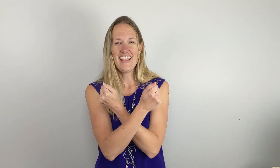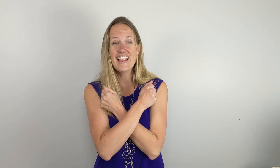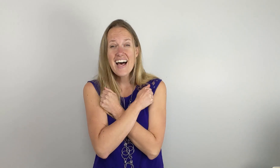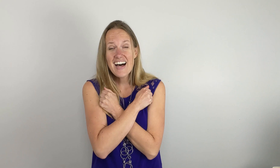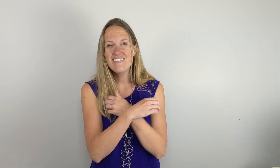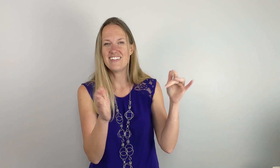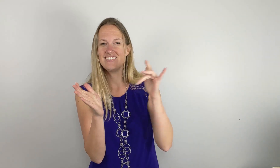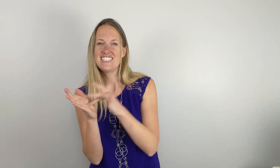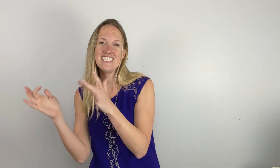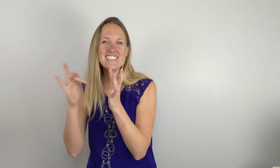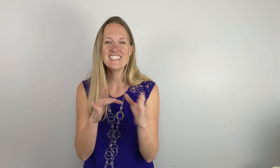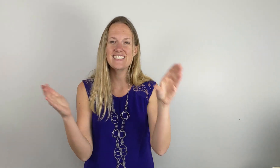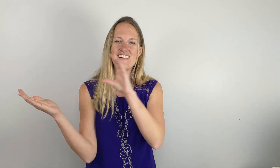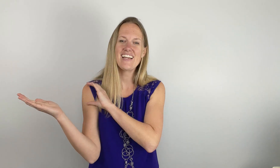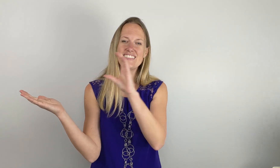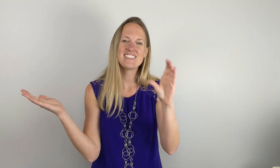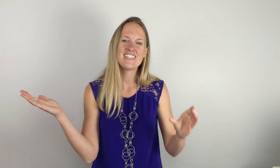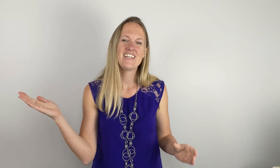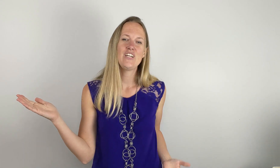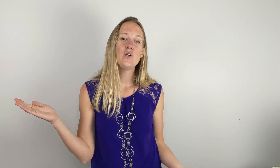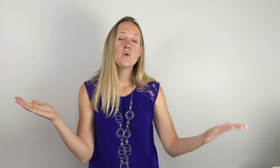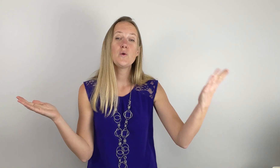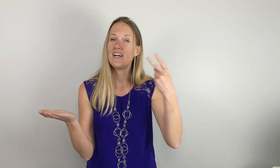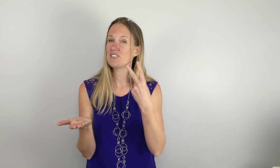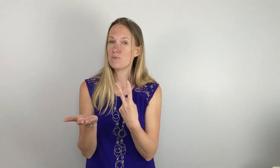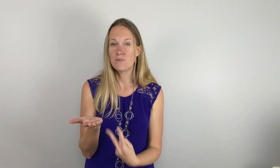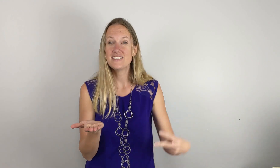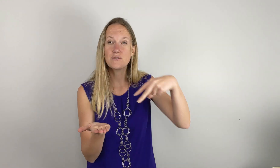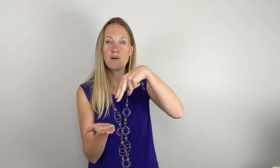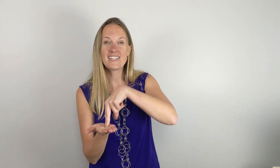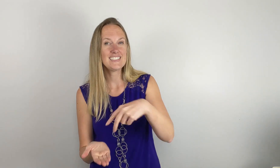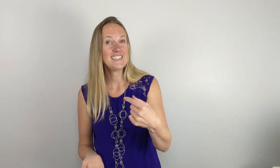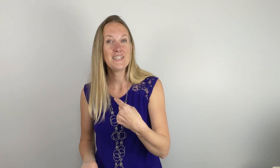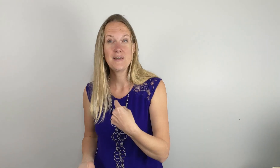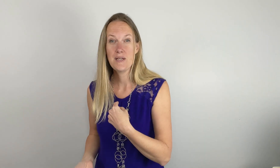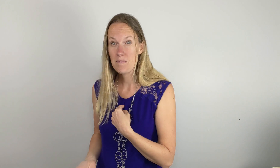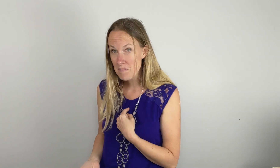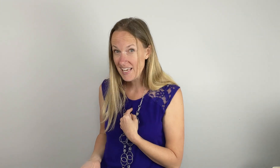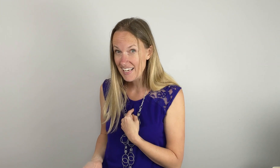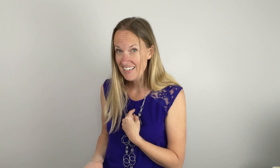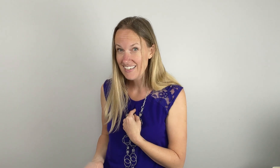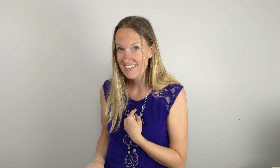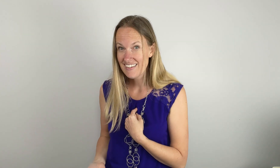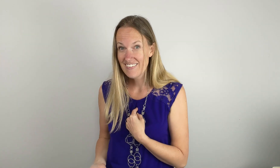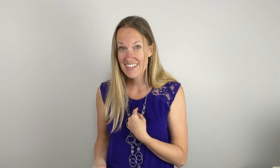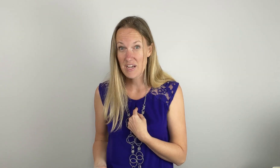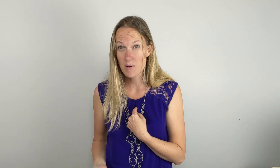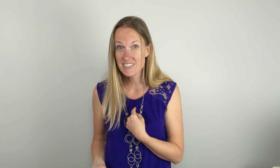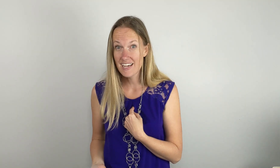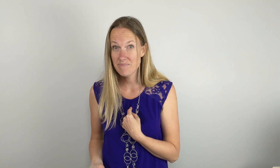love of Jesus Christ who has resurrected me. What do think? One more time?